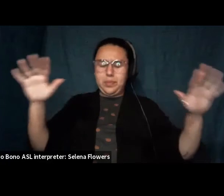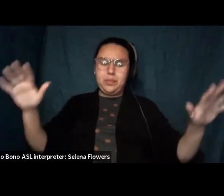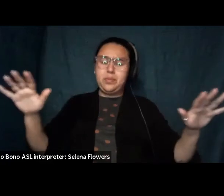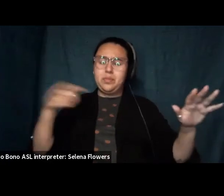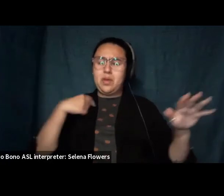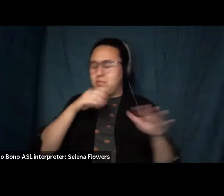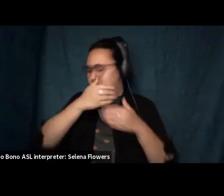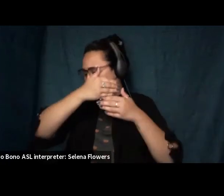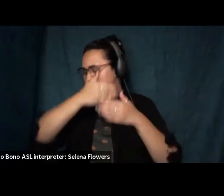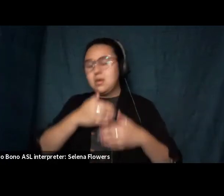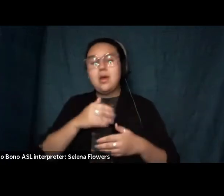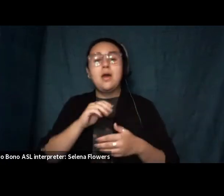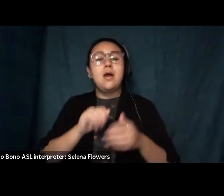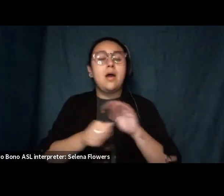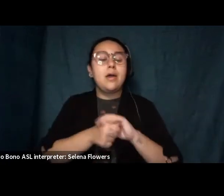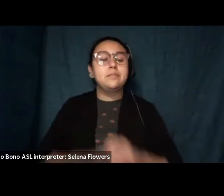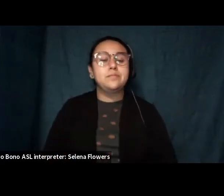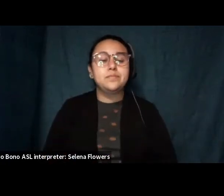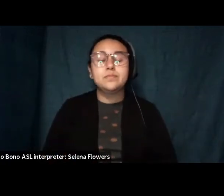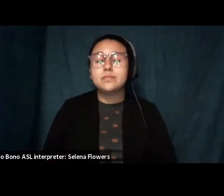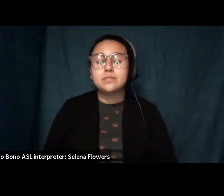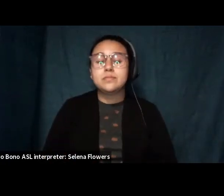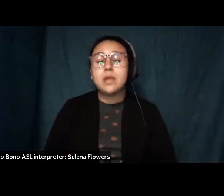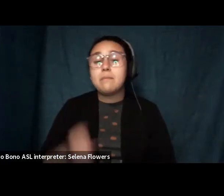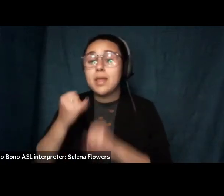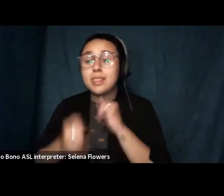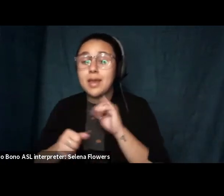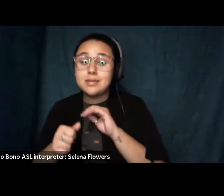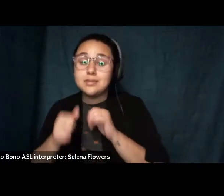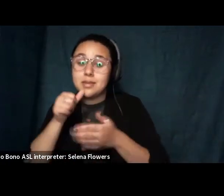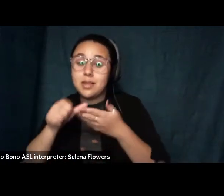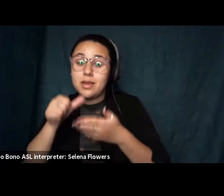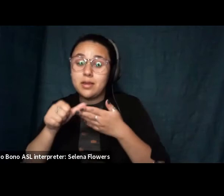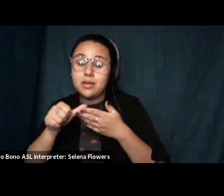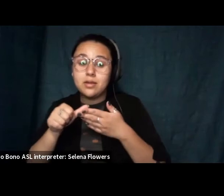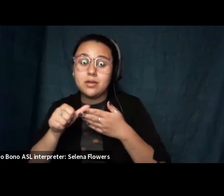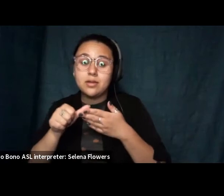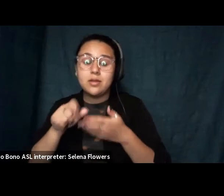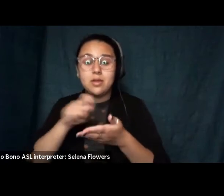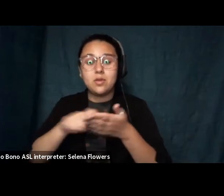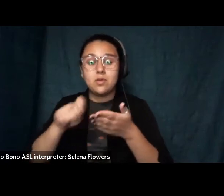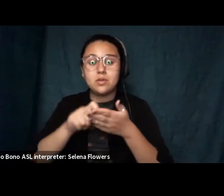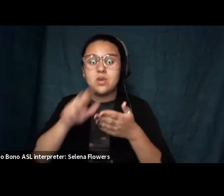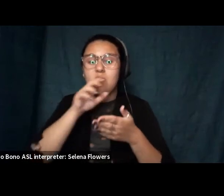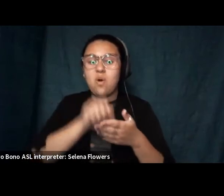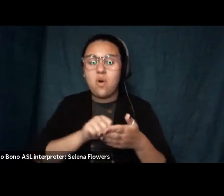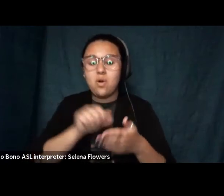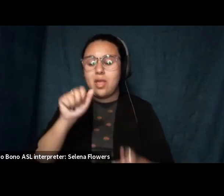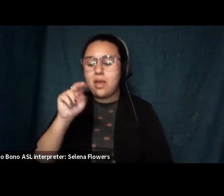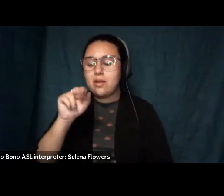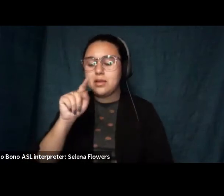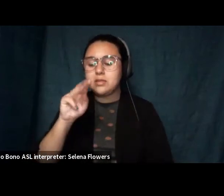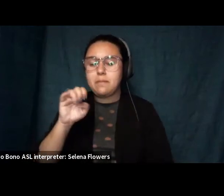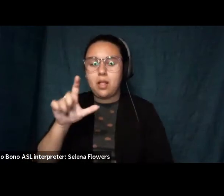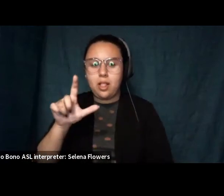and this last letter it might be helpful to know that it was written in the the oldest anatomical theater in the west where they did some of the